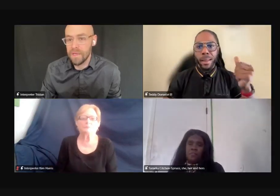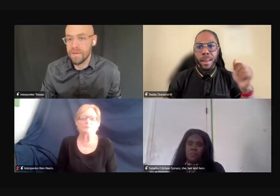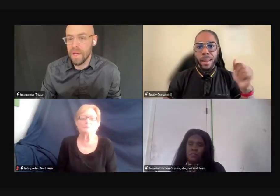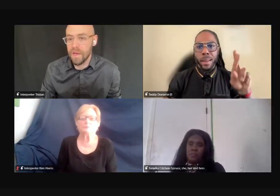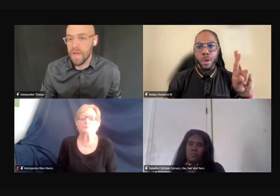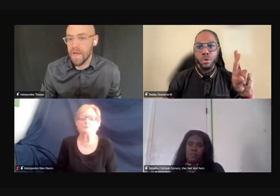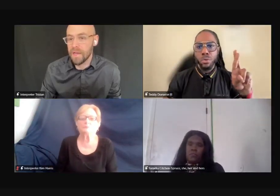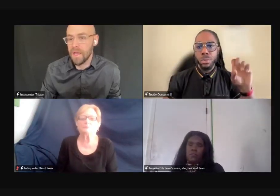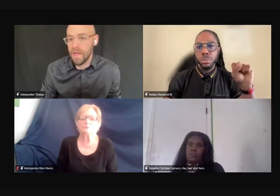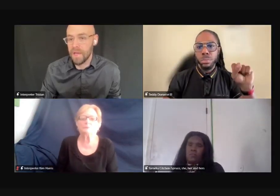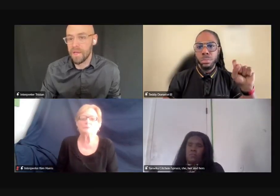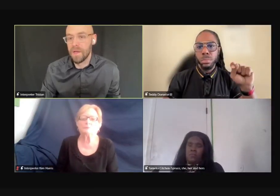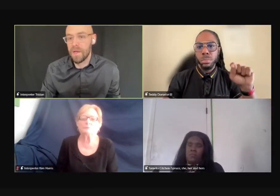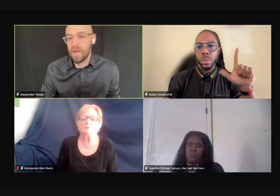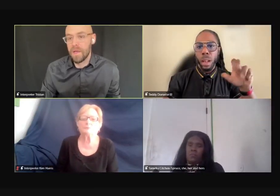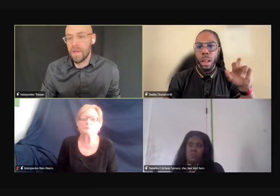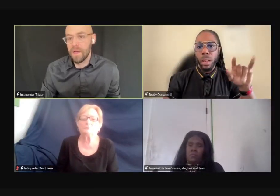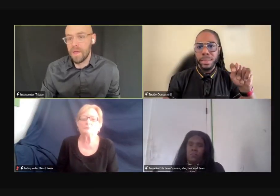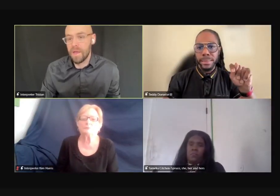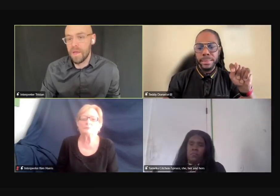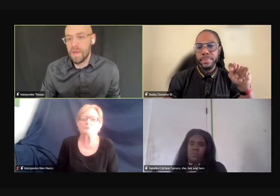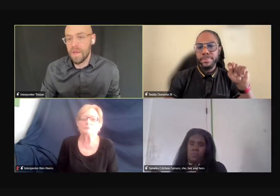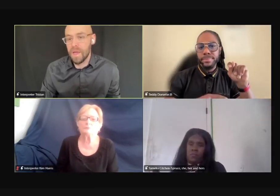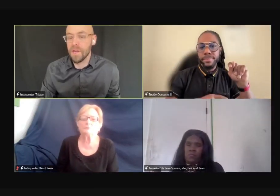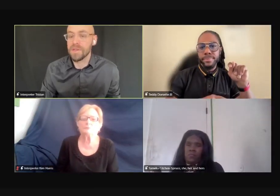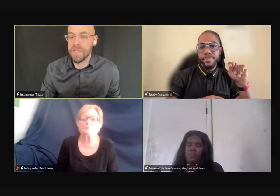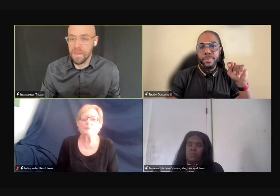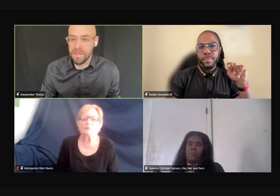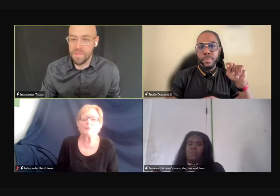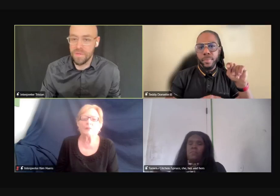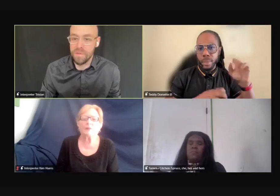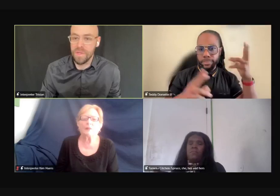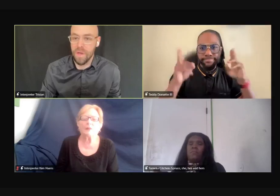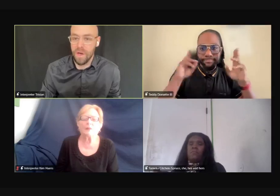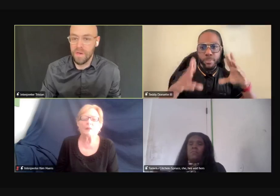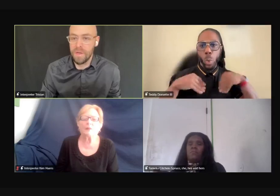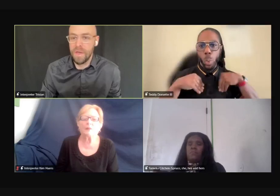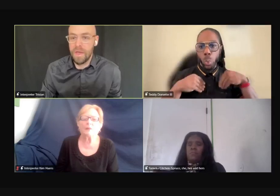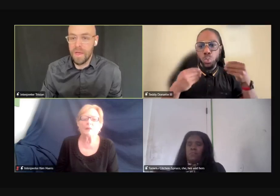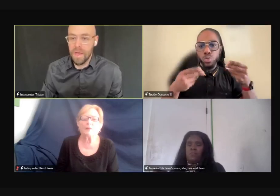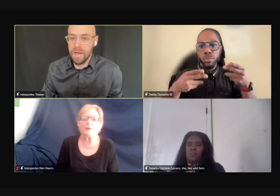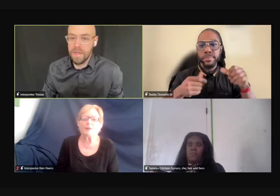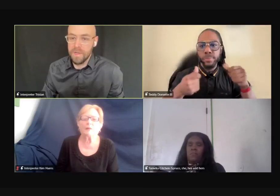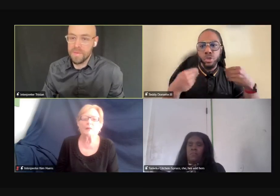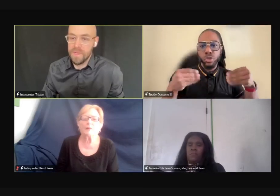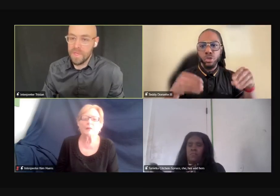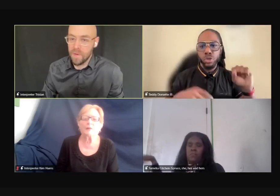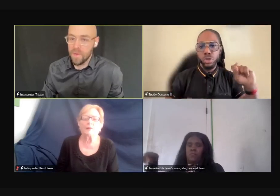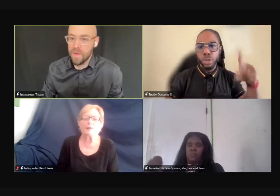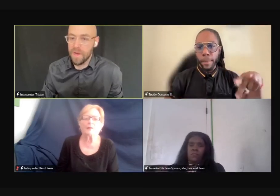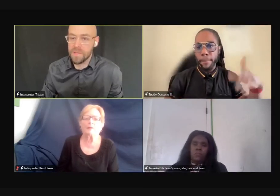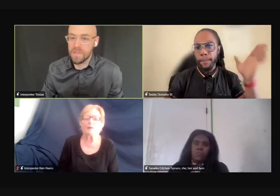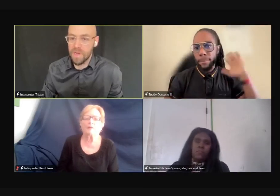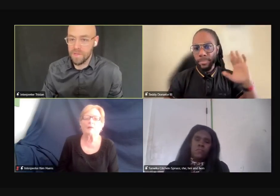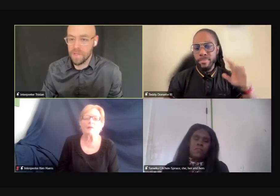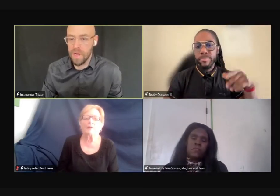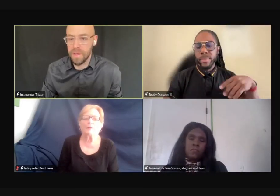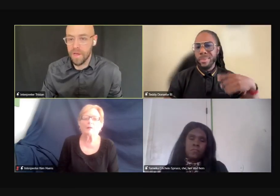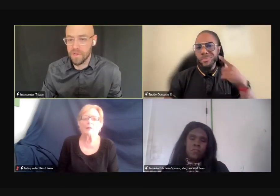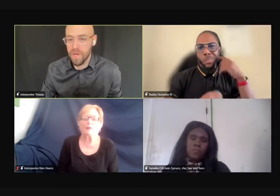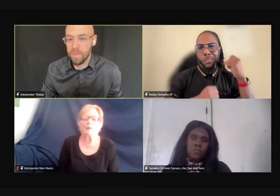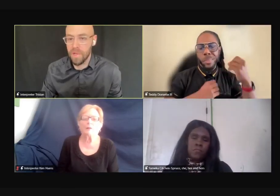He had a hair stylist salon, and he owned the hair